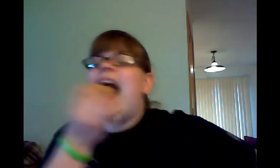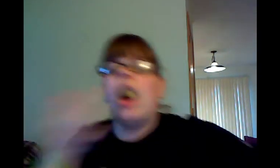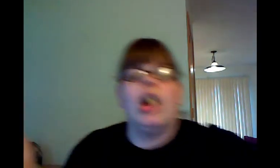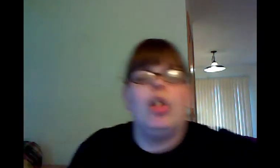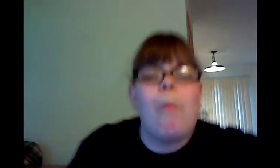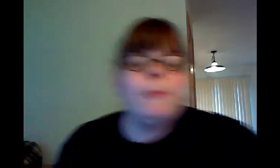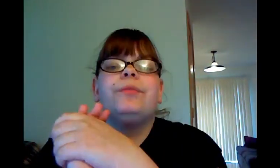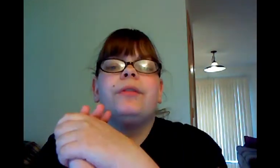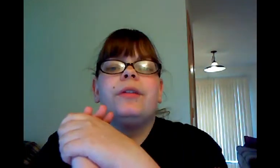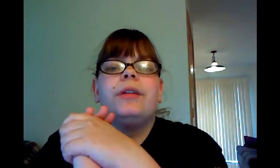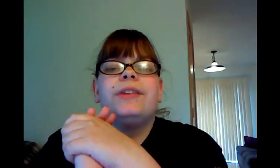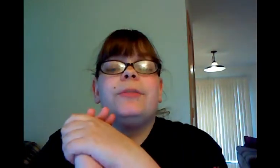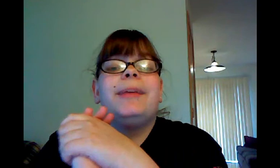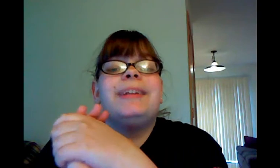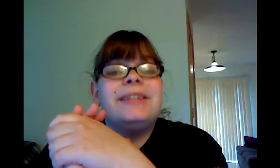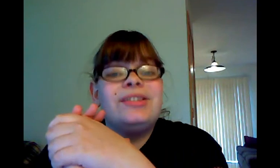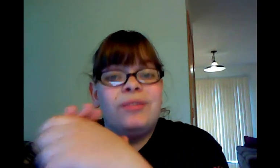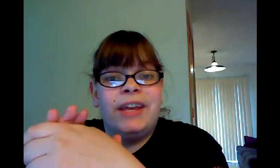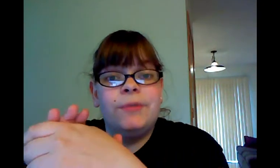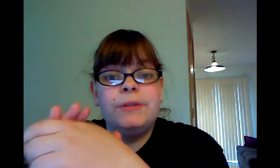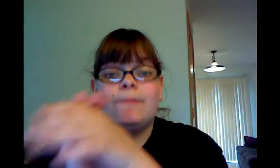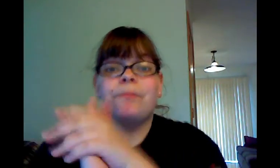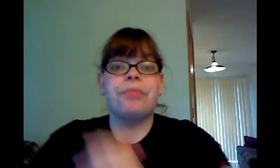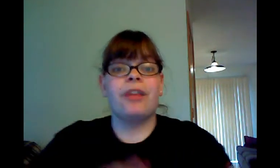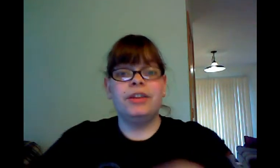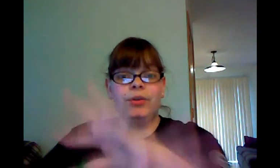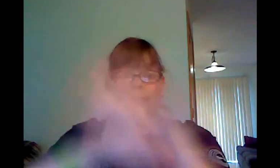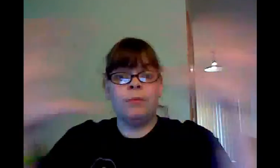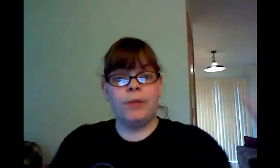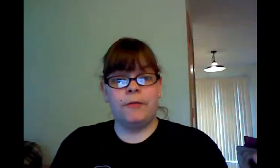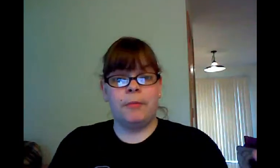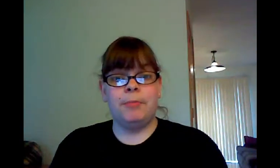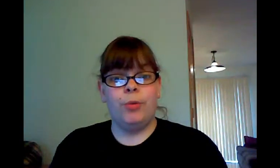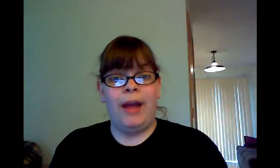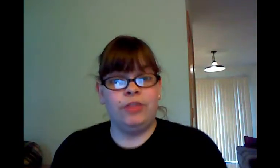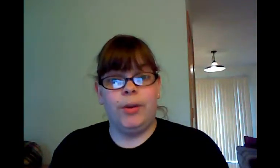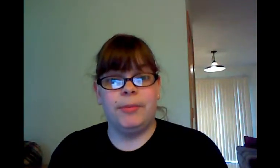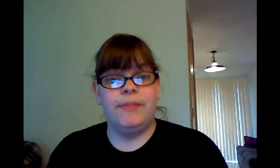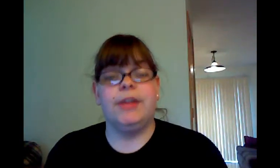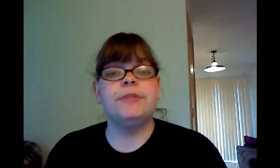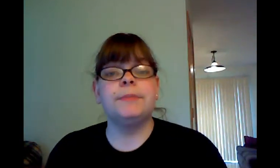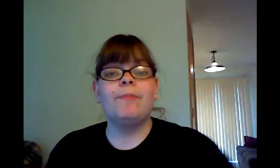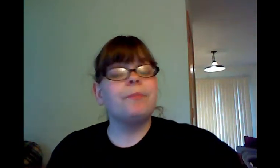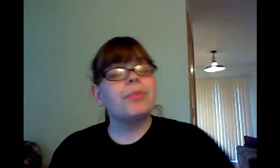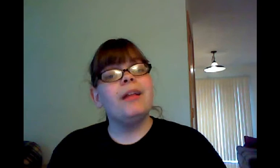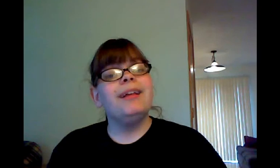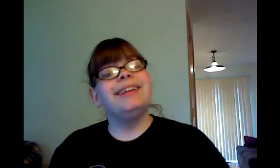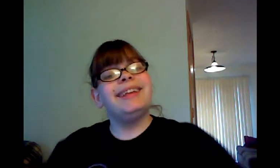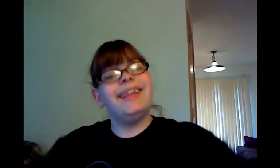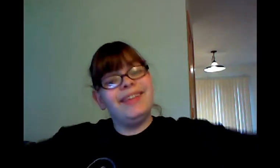Alright. So because I missed three videos, you wonderful people who actually watch my videos can leave